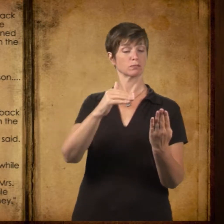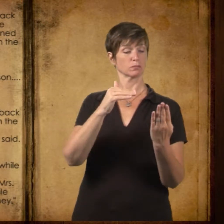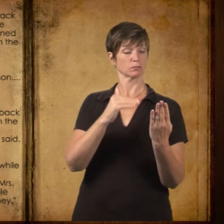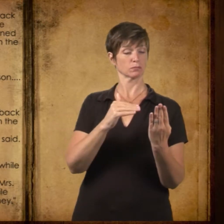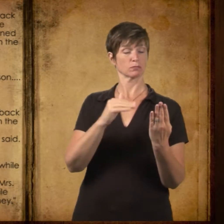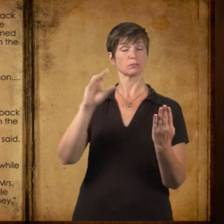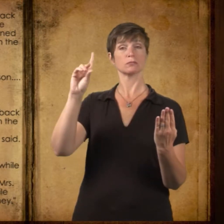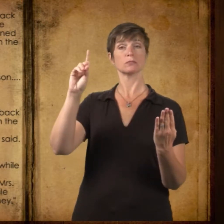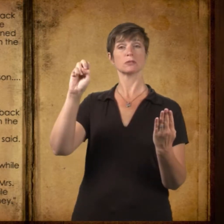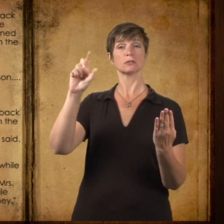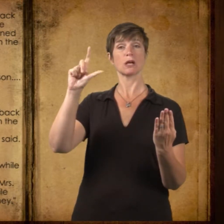Delacroix!